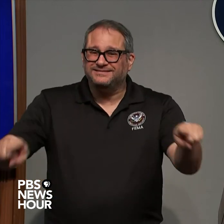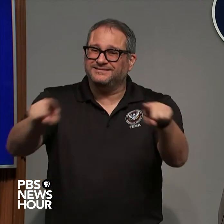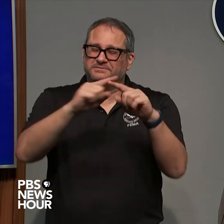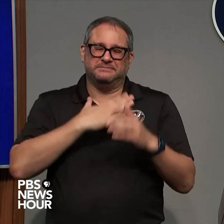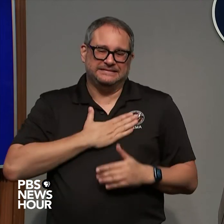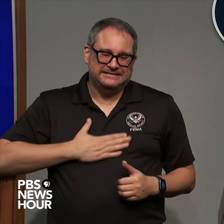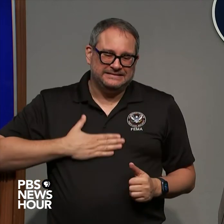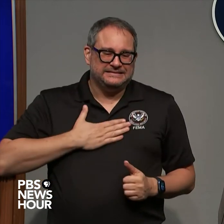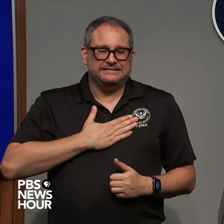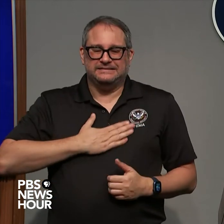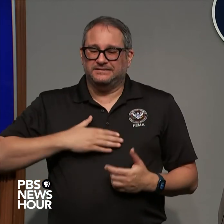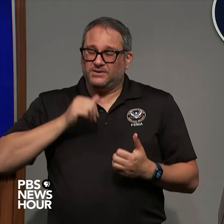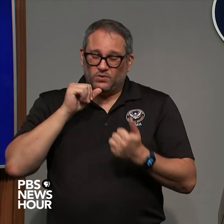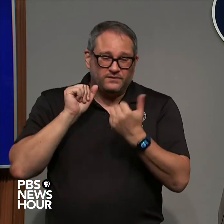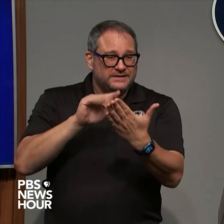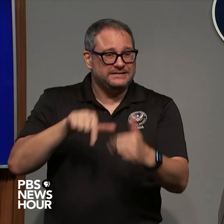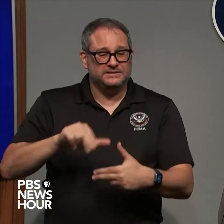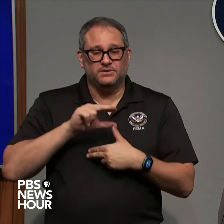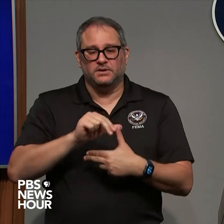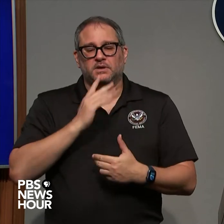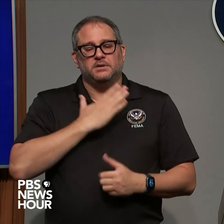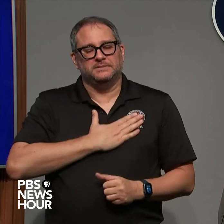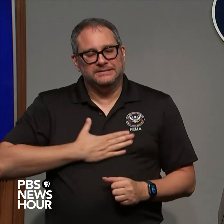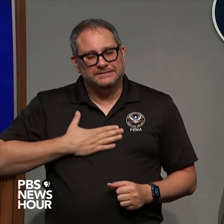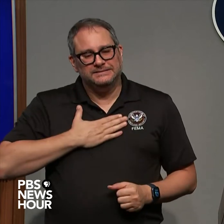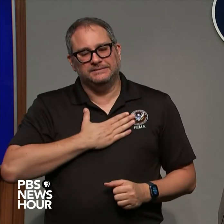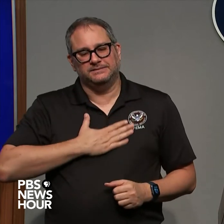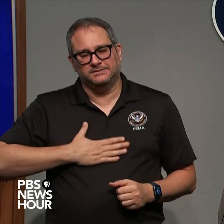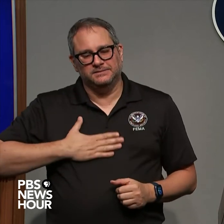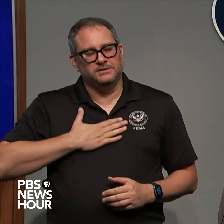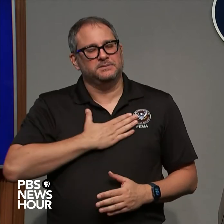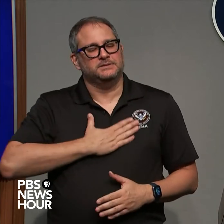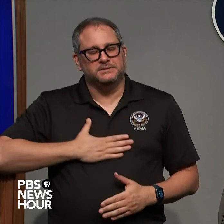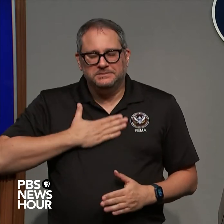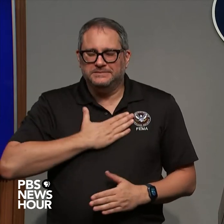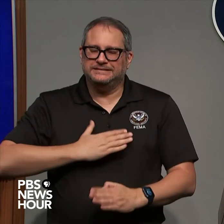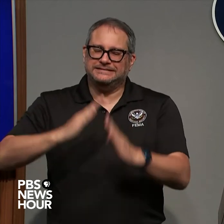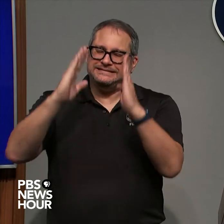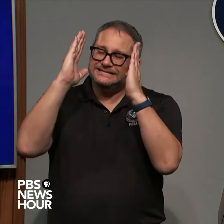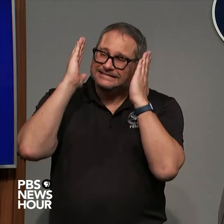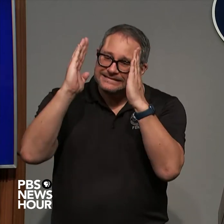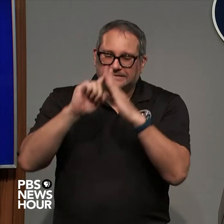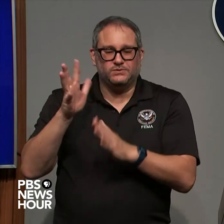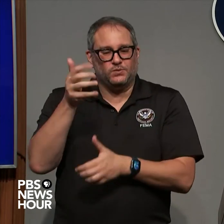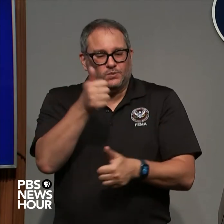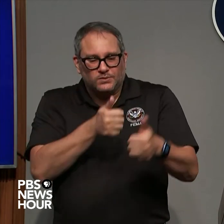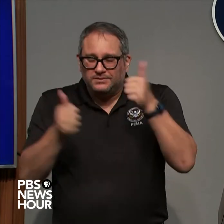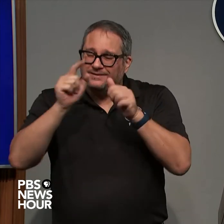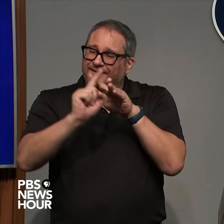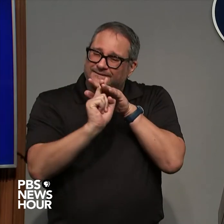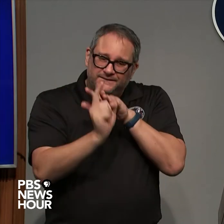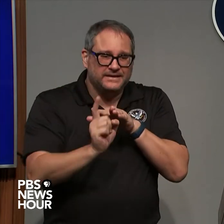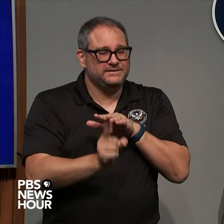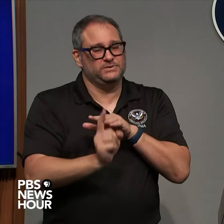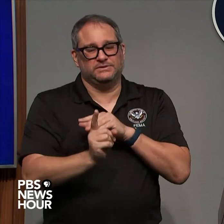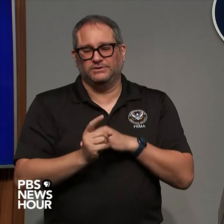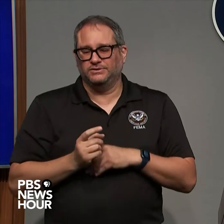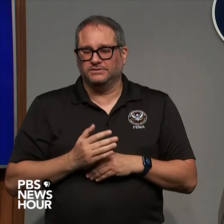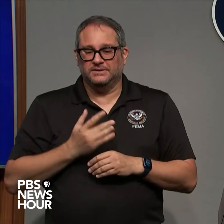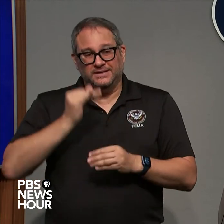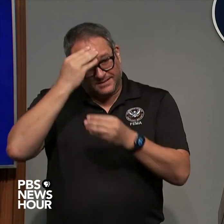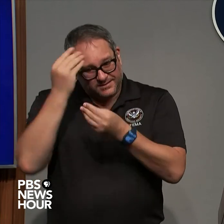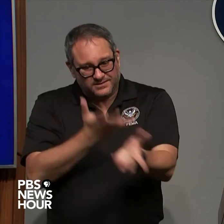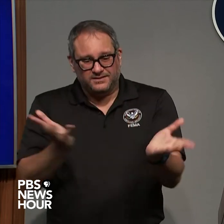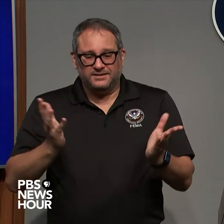storm please please please follow the evacuation instructions from your elected